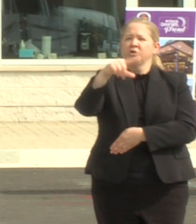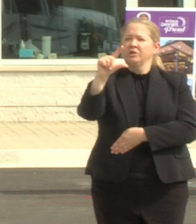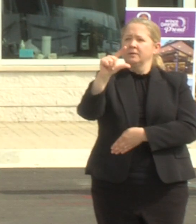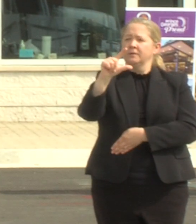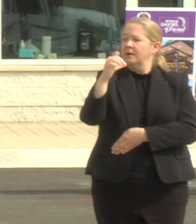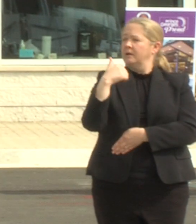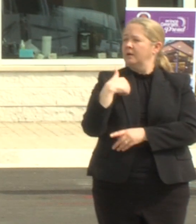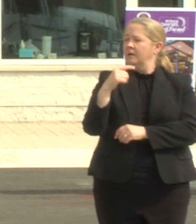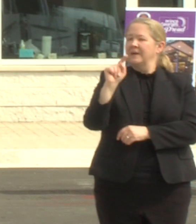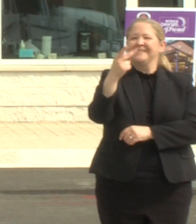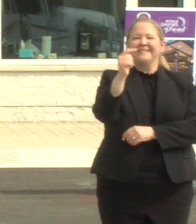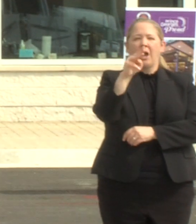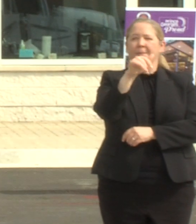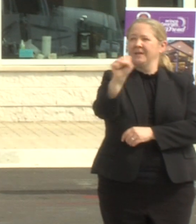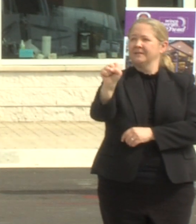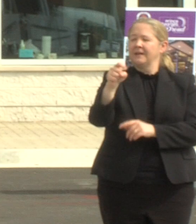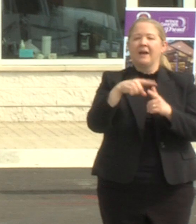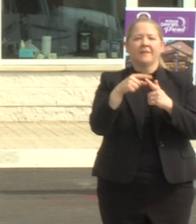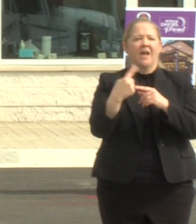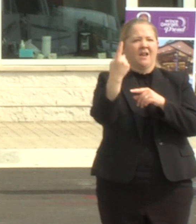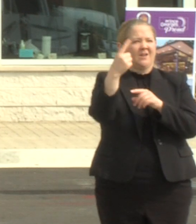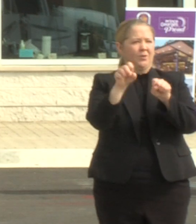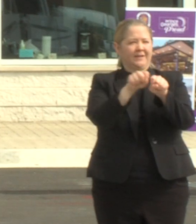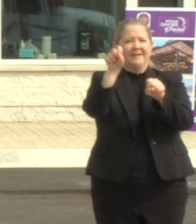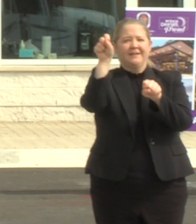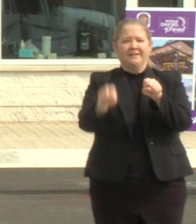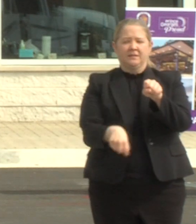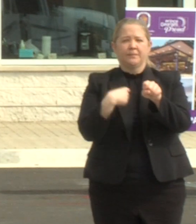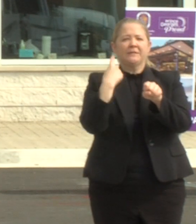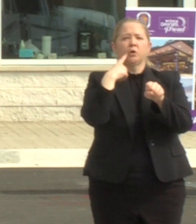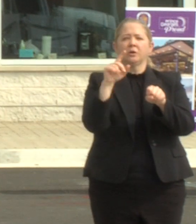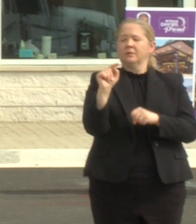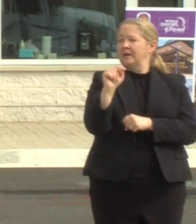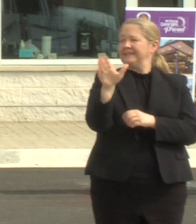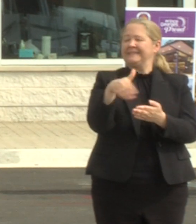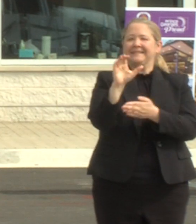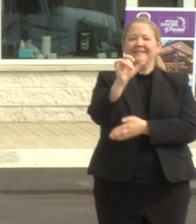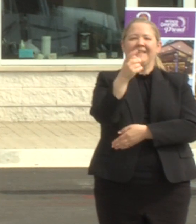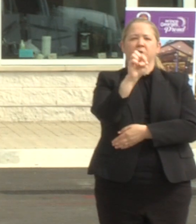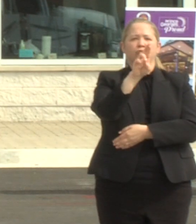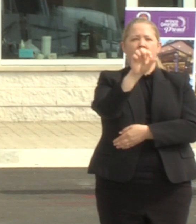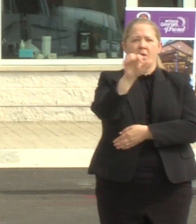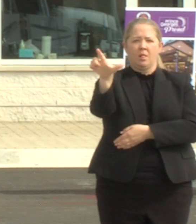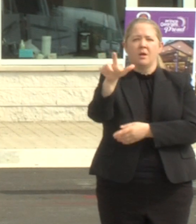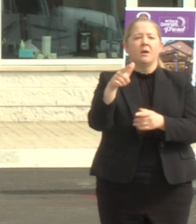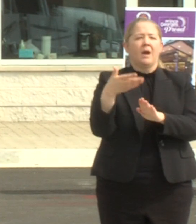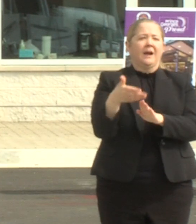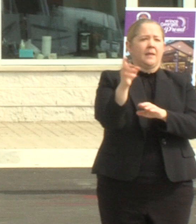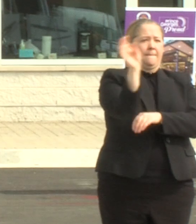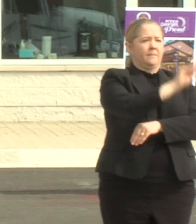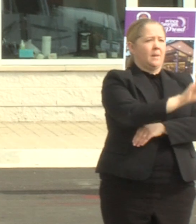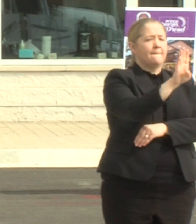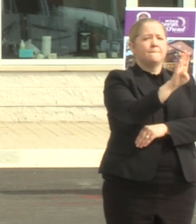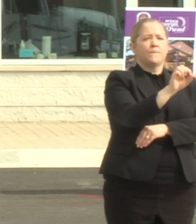semester to uh central high until they bused us to bowie high school and then i graduated from bowie state university so i